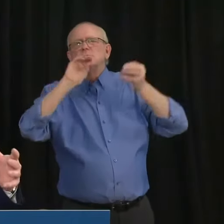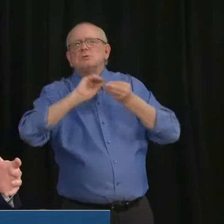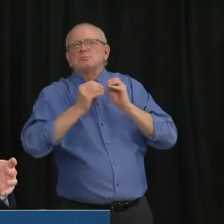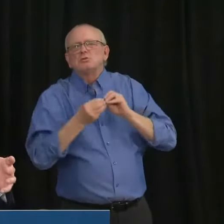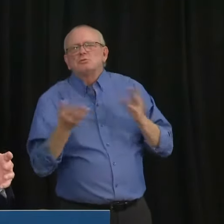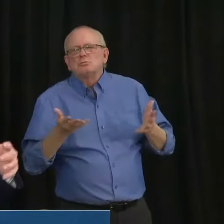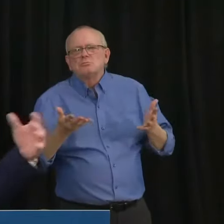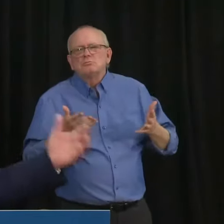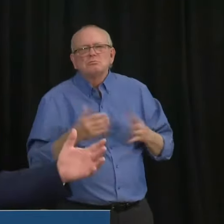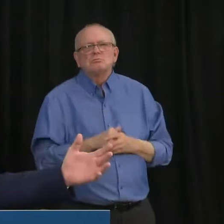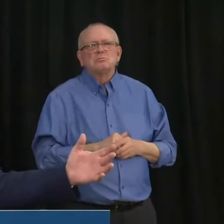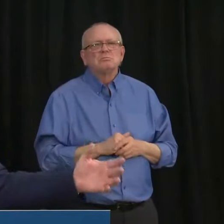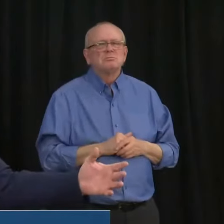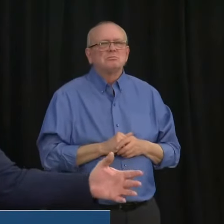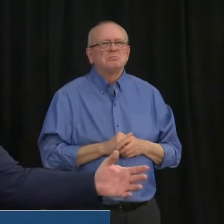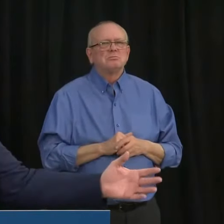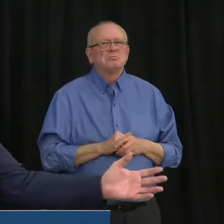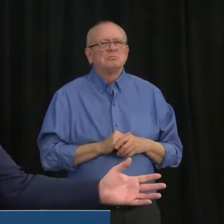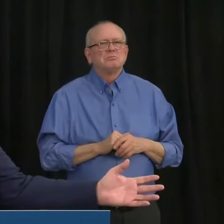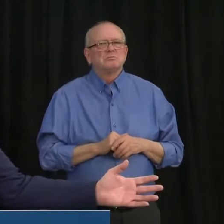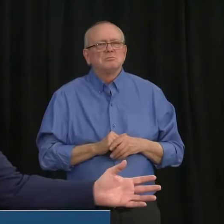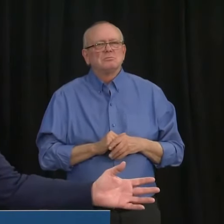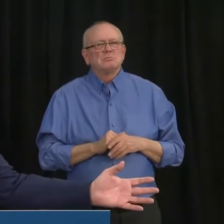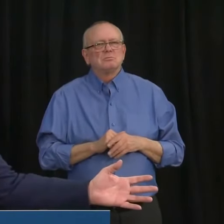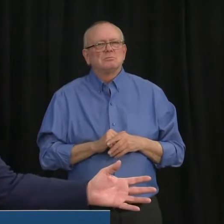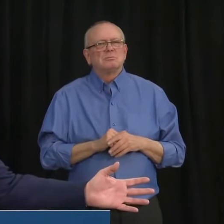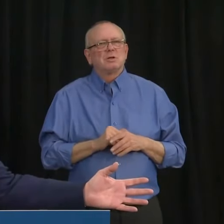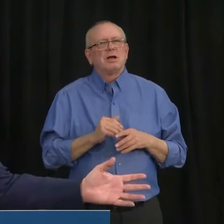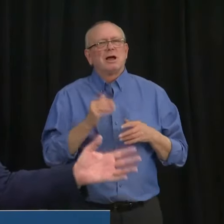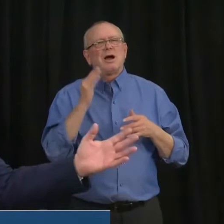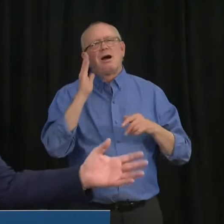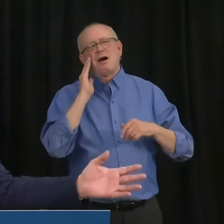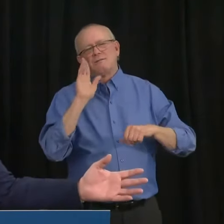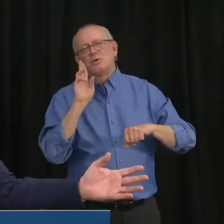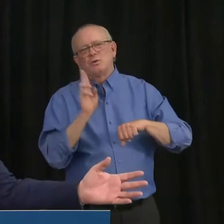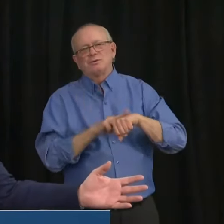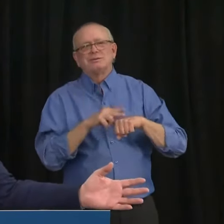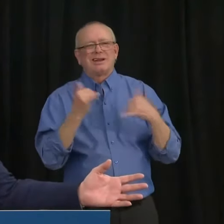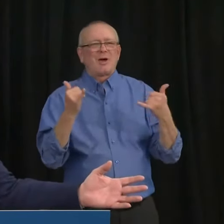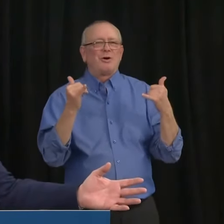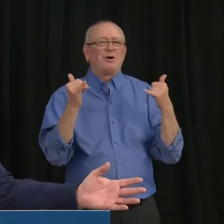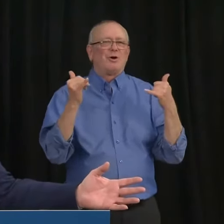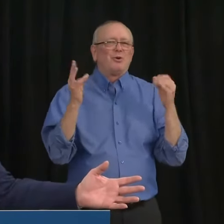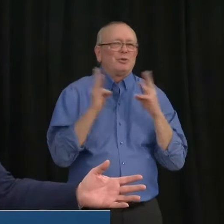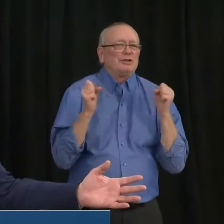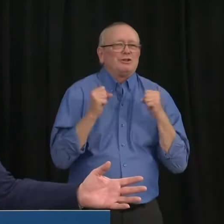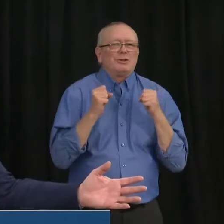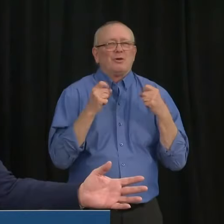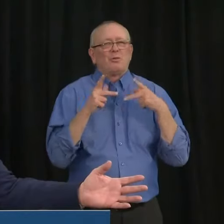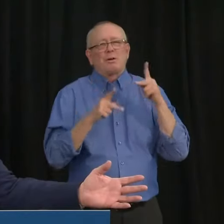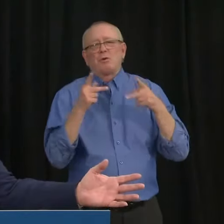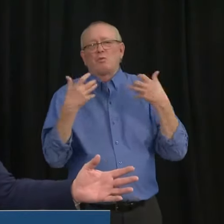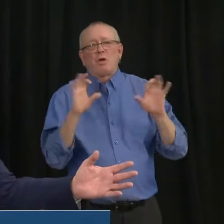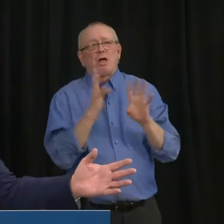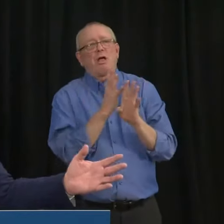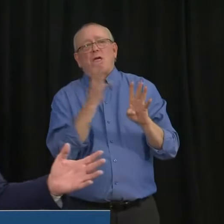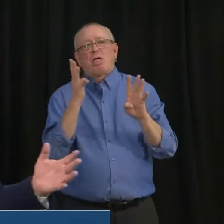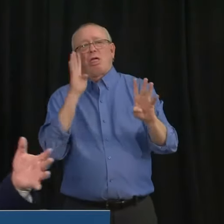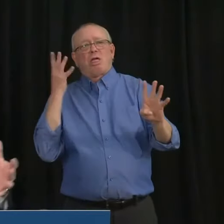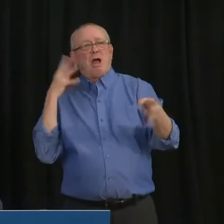unintended consequence of, of huge outdoor queues in the winter. You don't want people waiting for 90 minutes to get their groceries when it's 25 below.